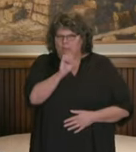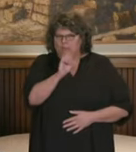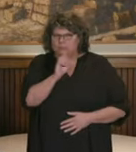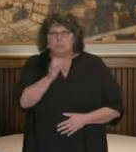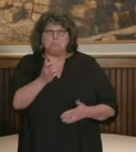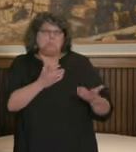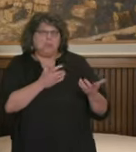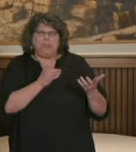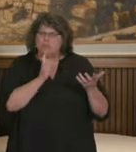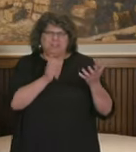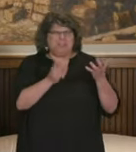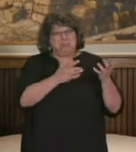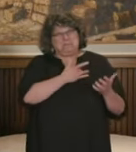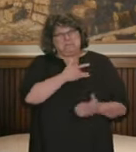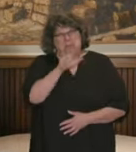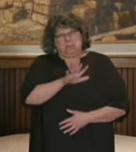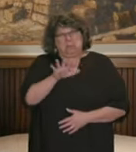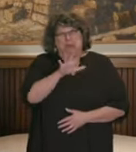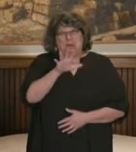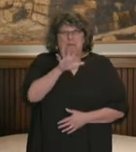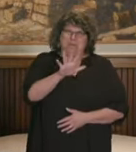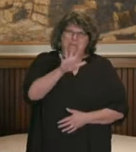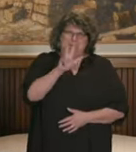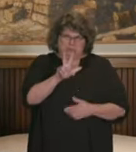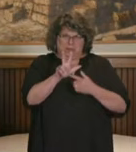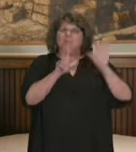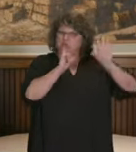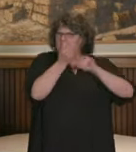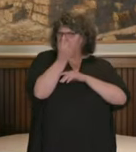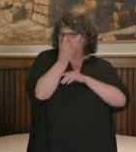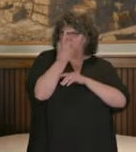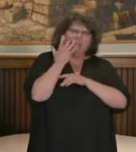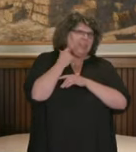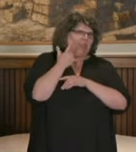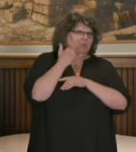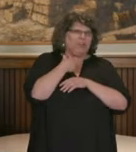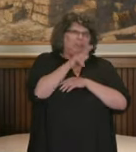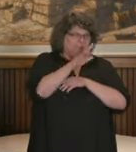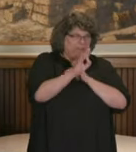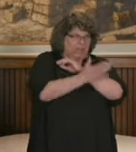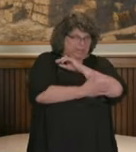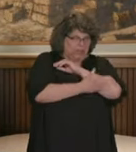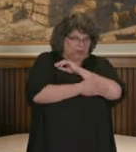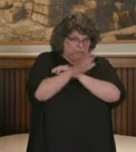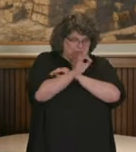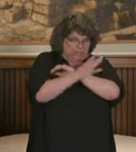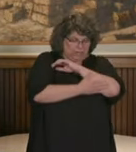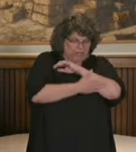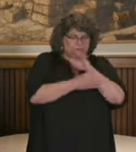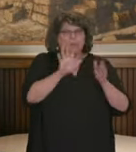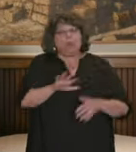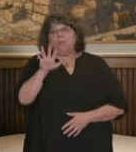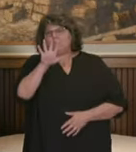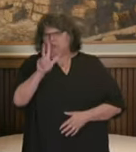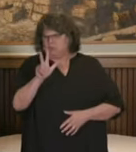it's a dynamic number, roughly 53 of the 58 counties would be eligible to move into this phase. Again, not